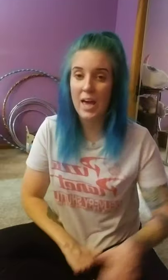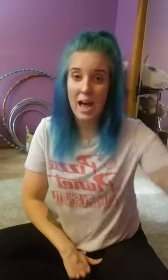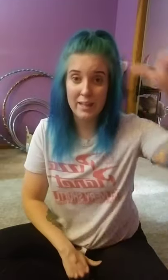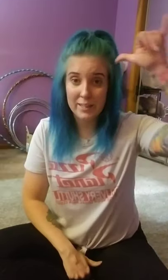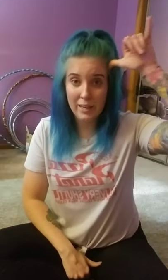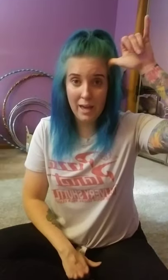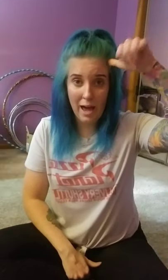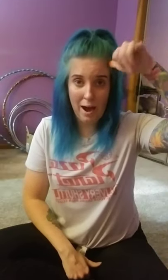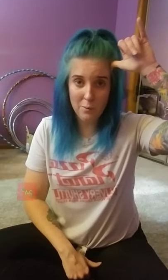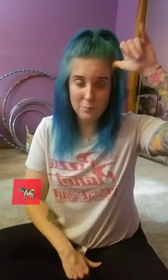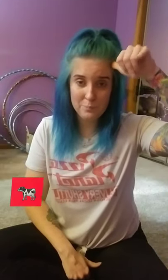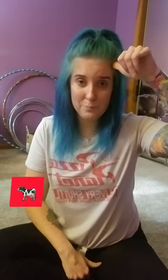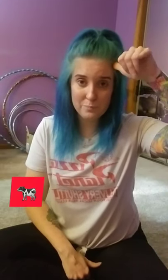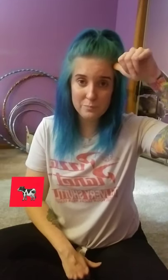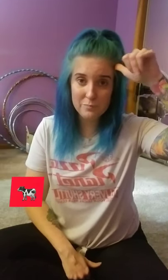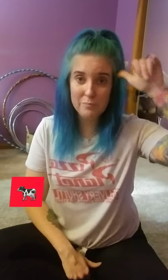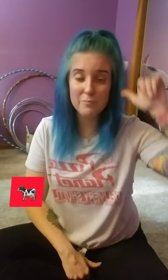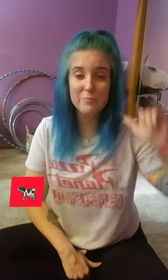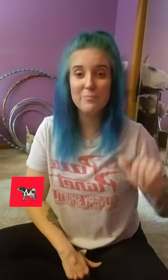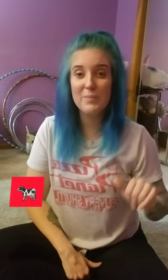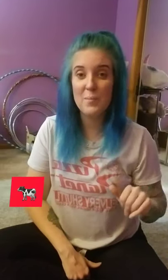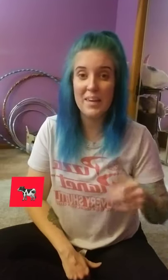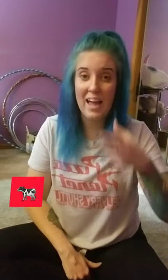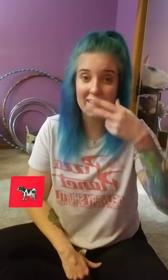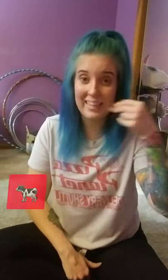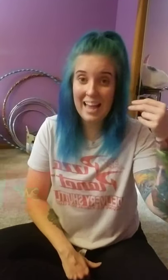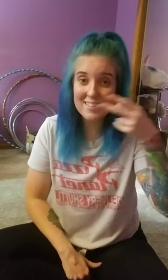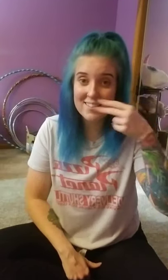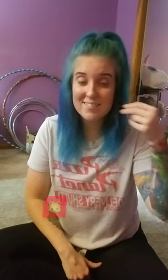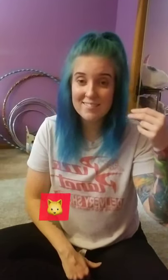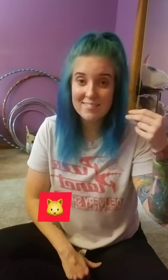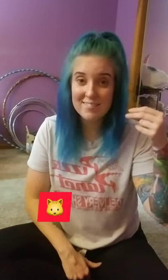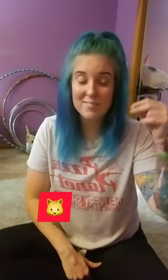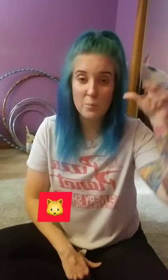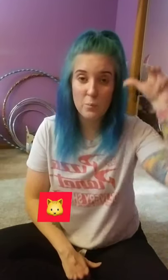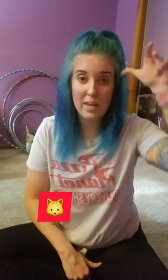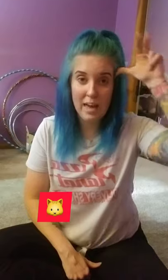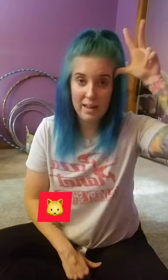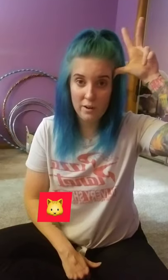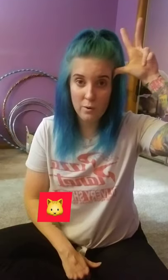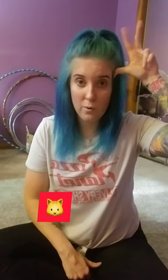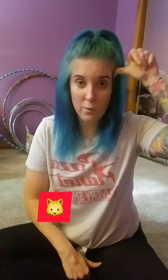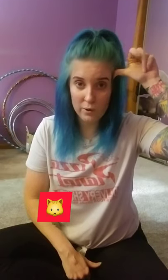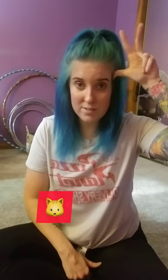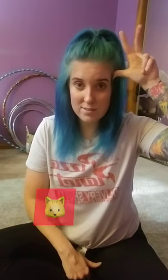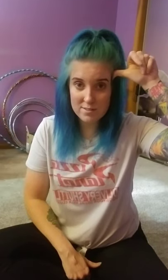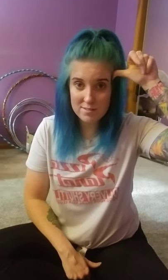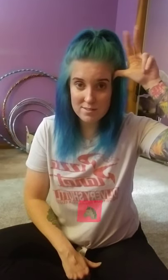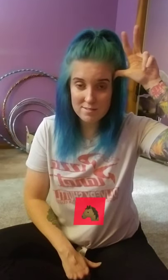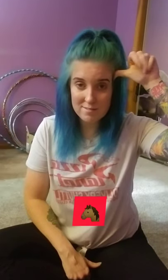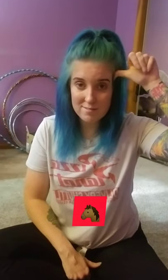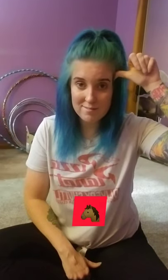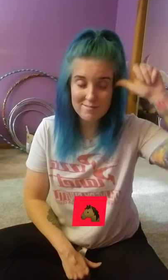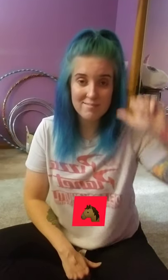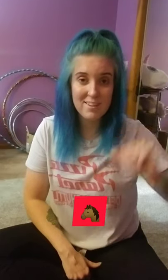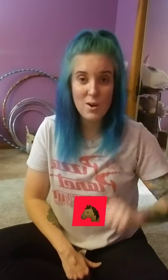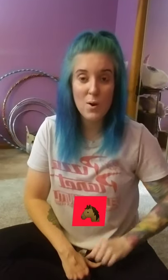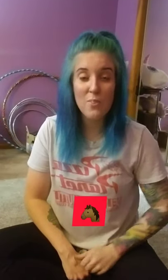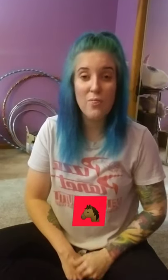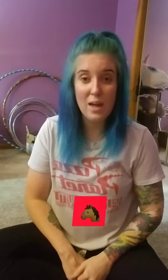had cow. We had cat. We had horse. Then